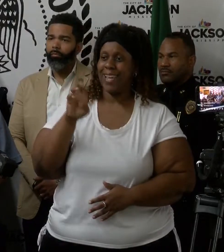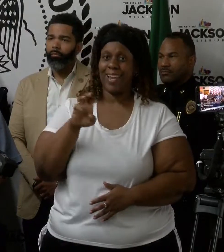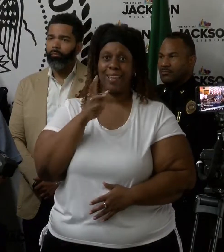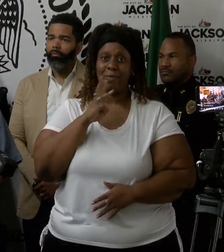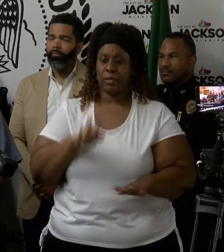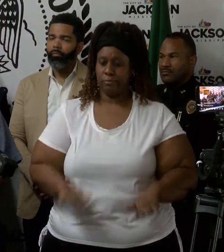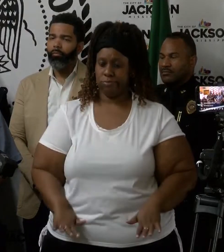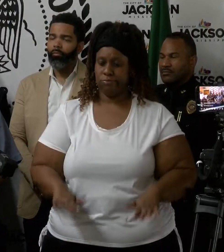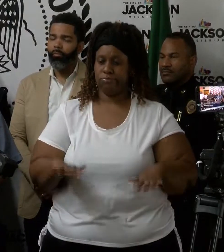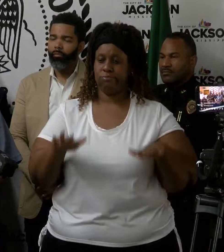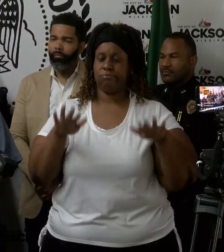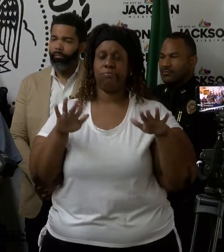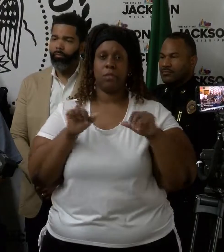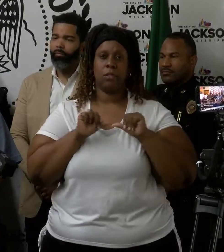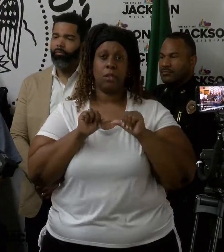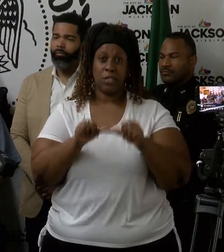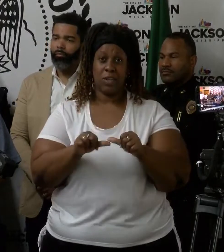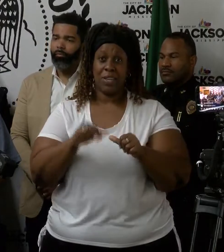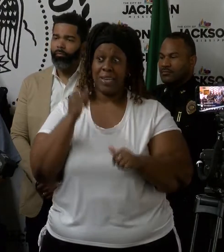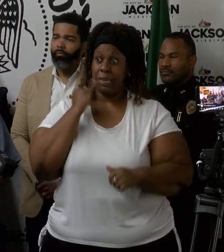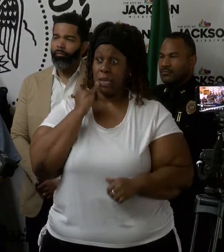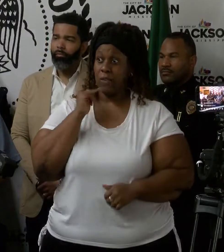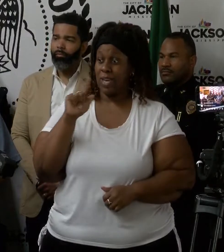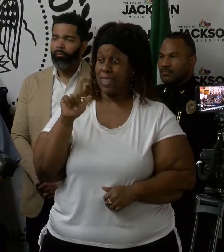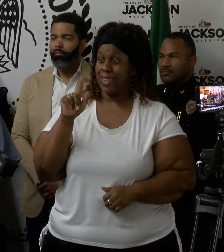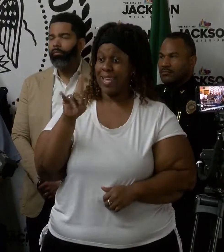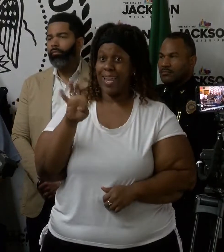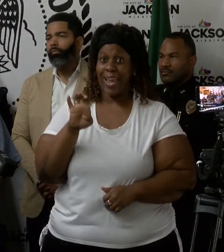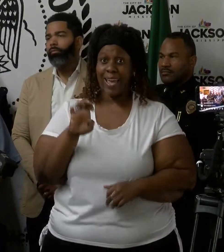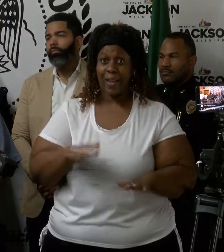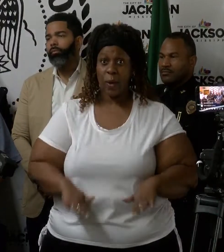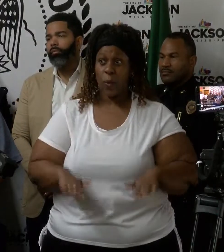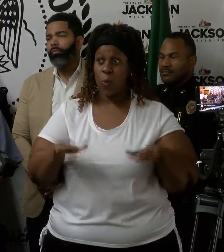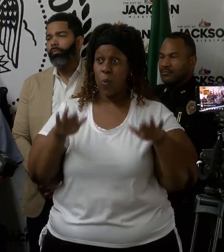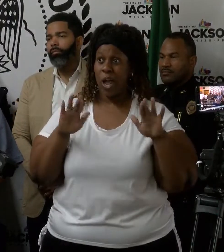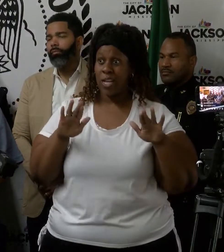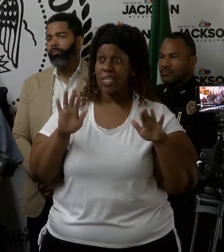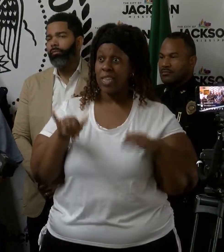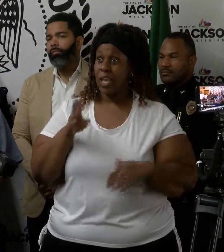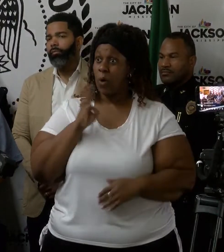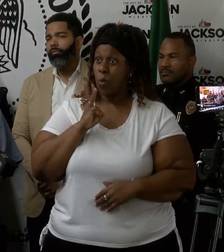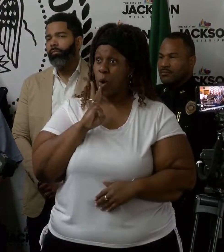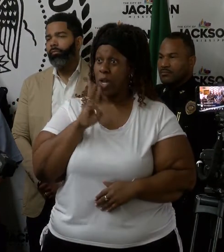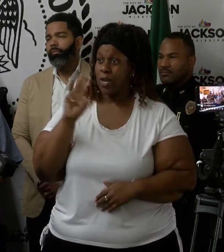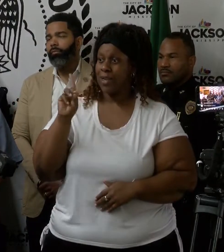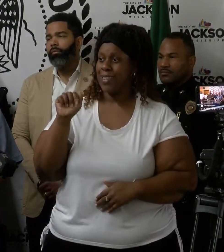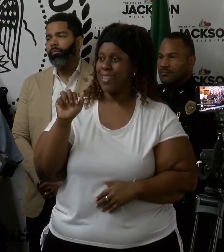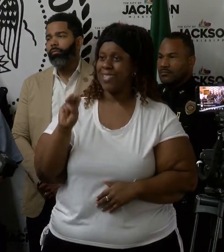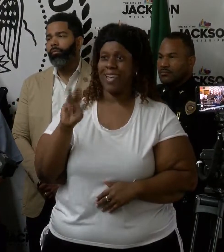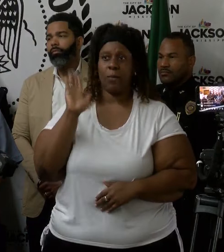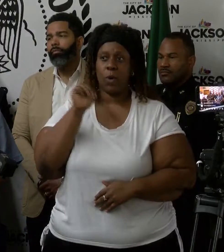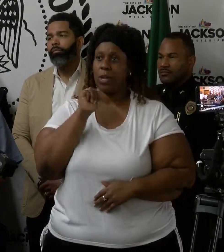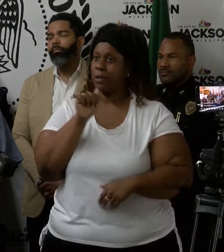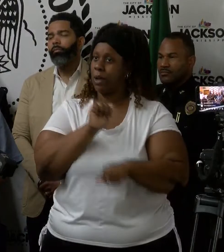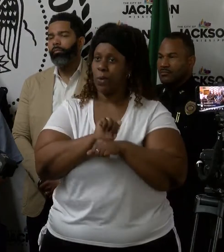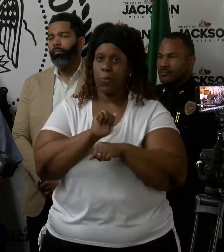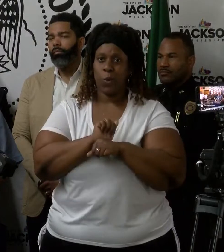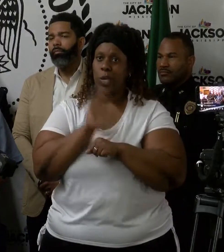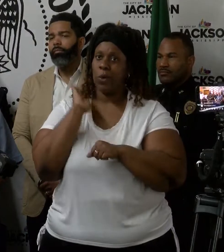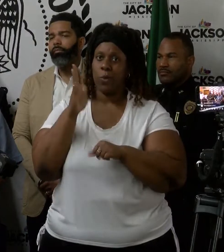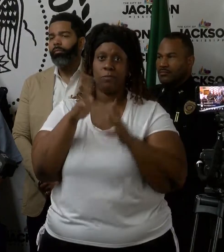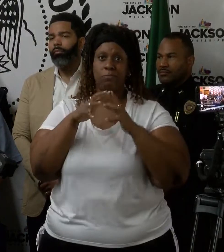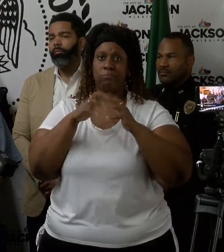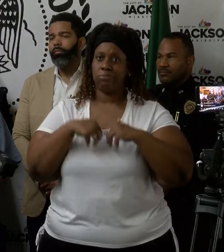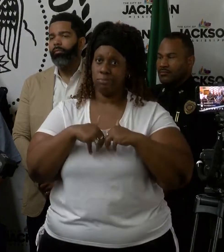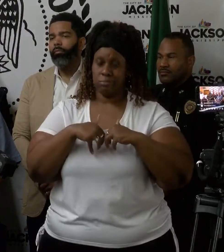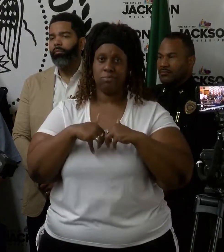rise. If the lake rises, ultimately the dam will fail because it's designed to do that. At